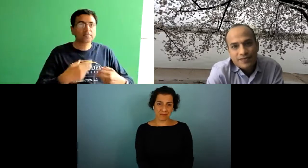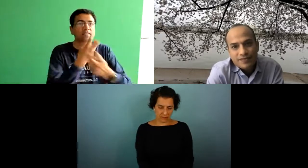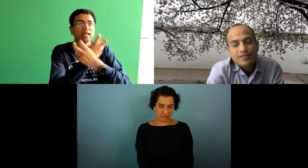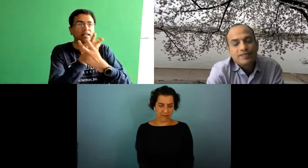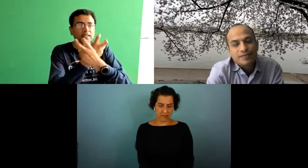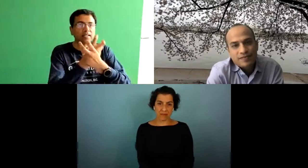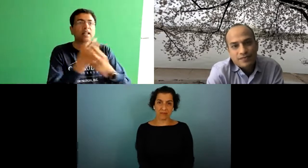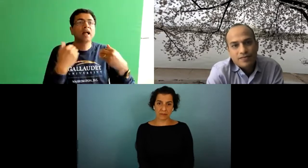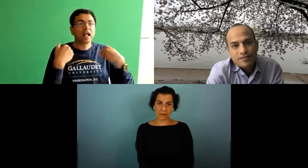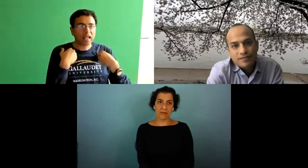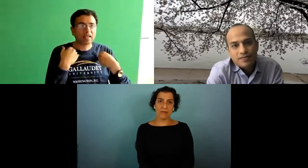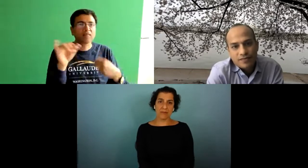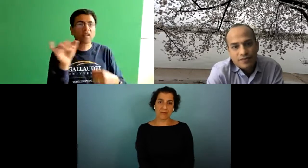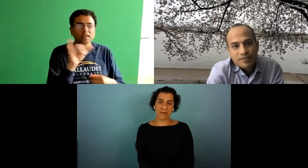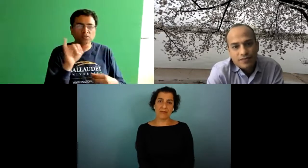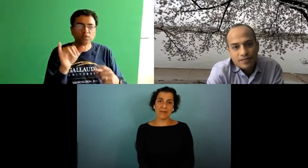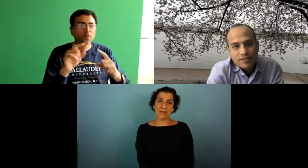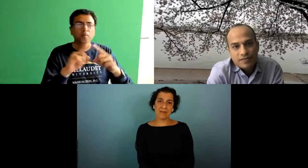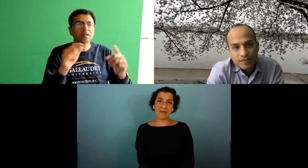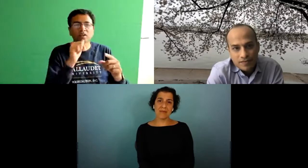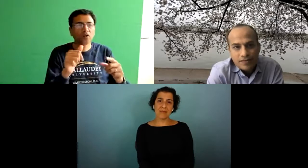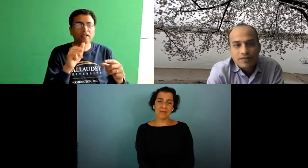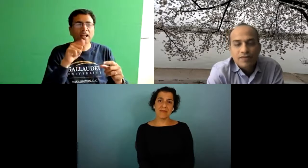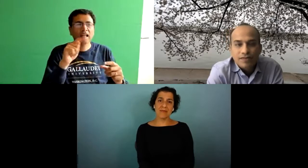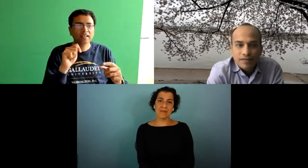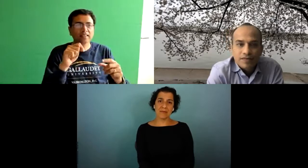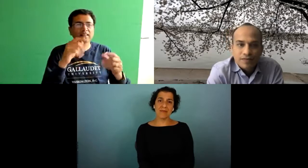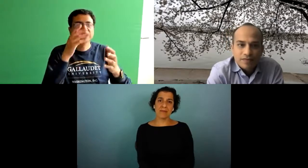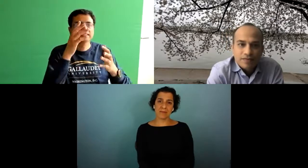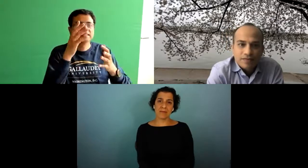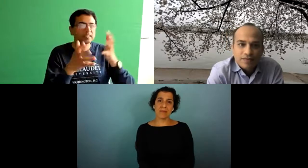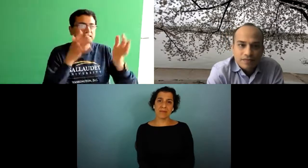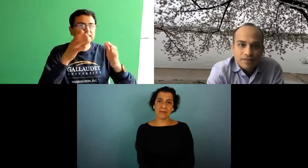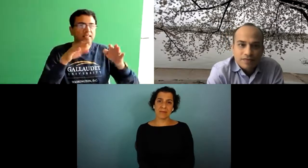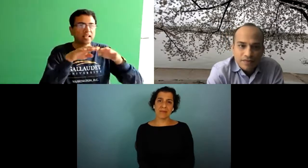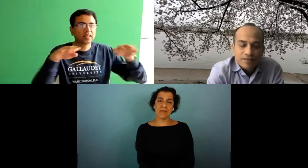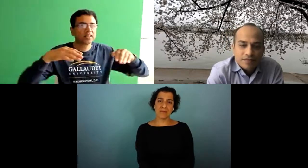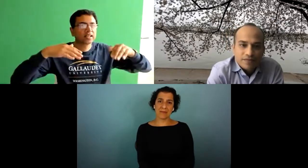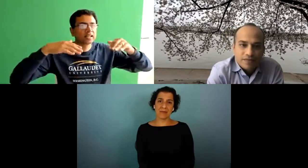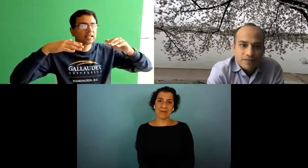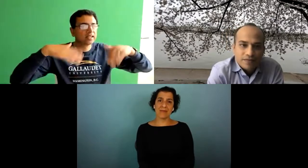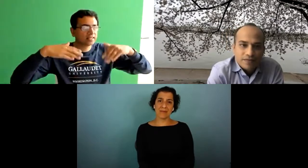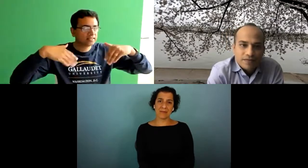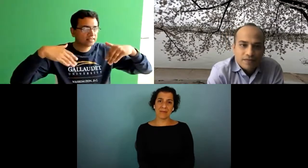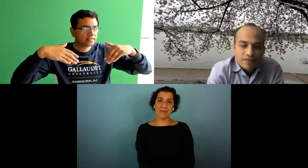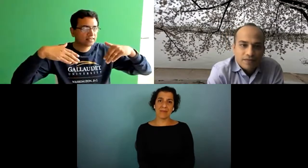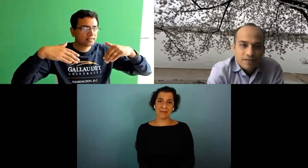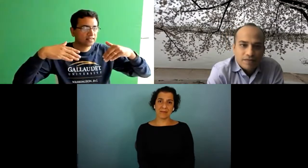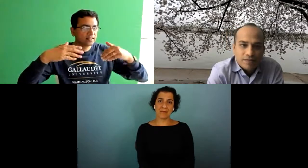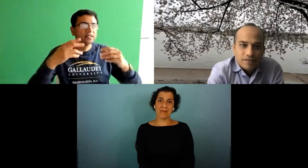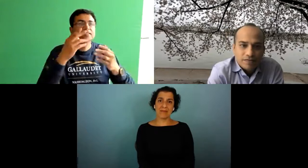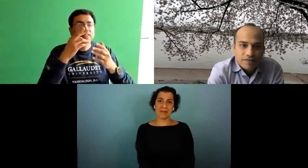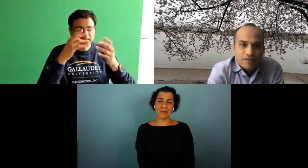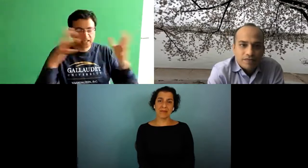source but for bodily or skeletal recognition those are available but they just aren't at the level